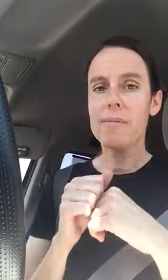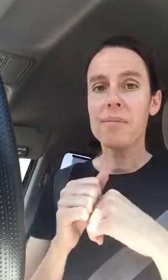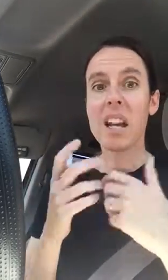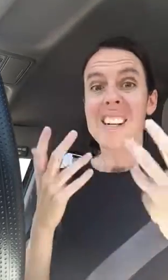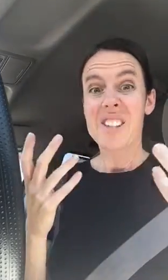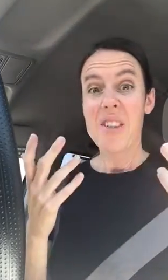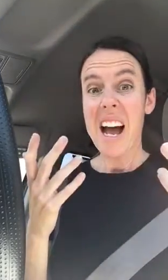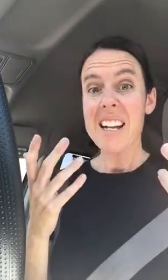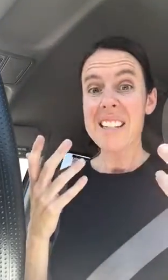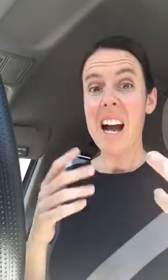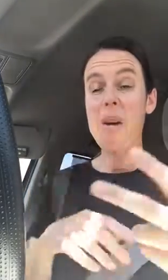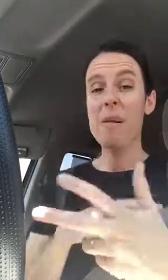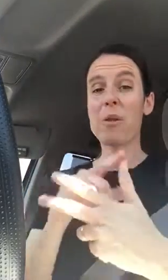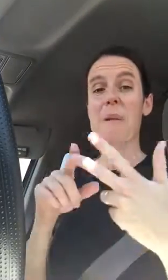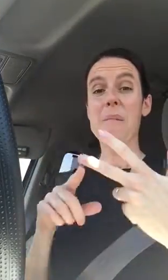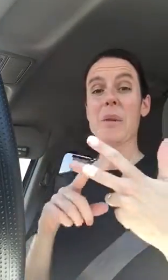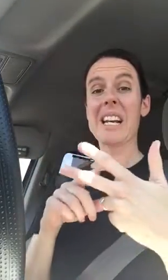so that is how I'm remembering